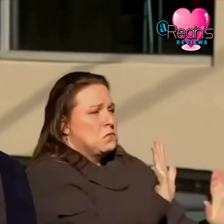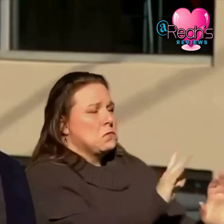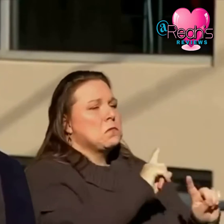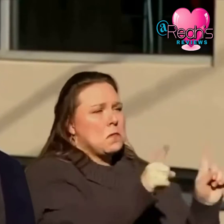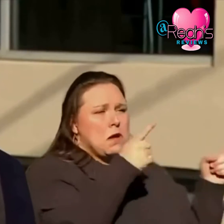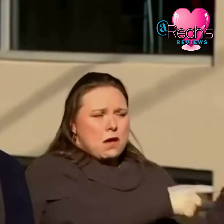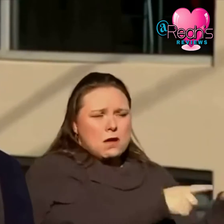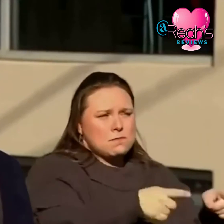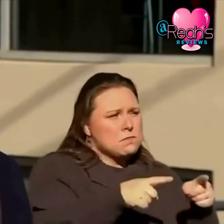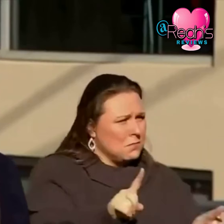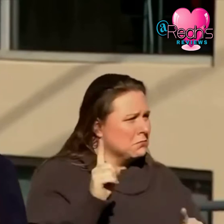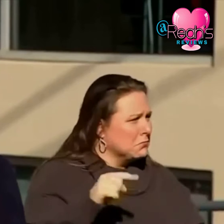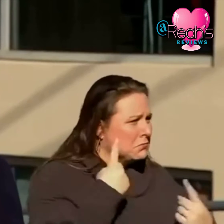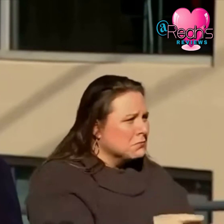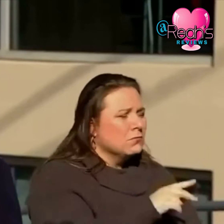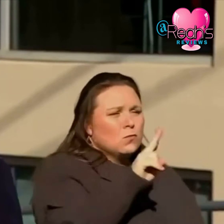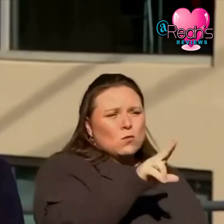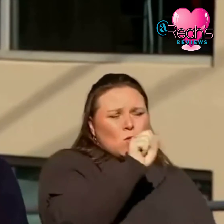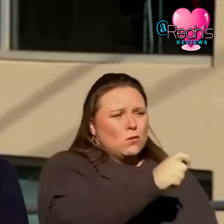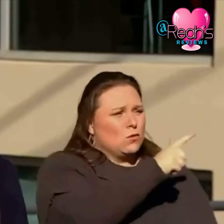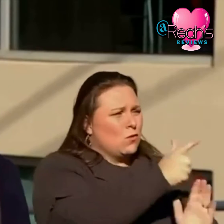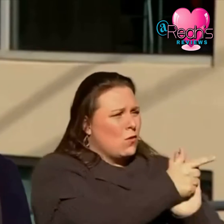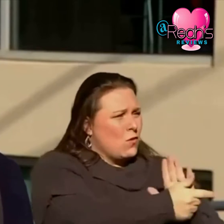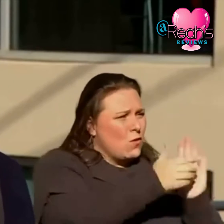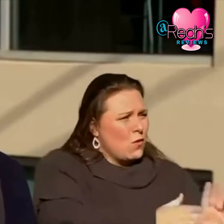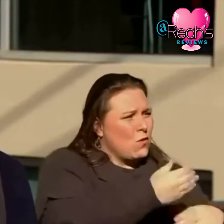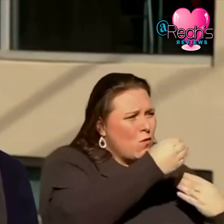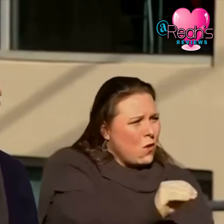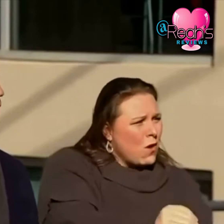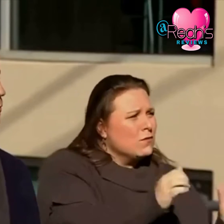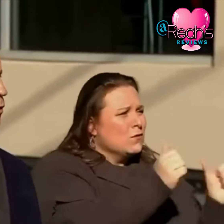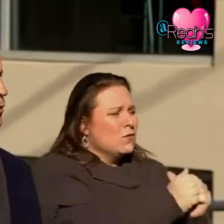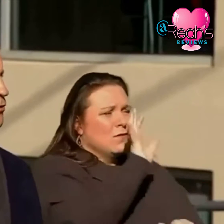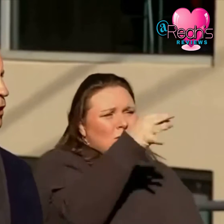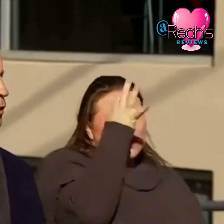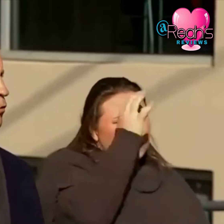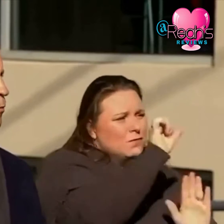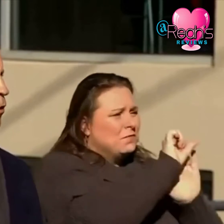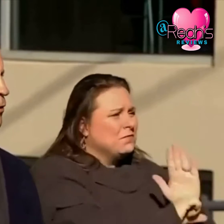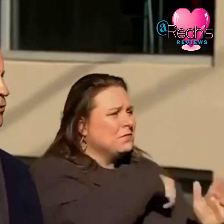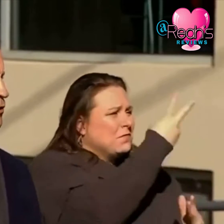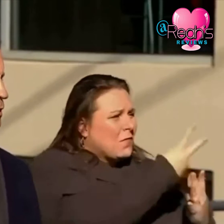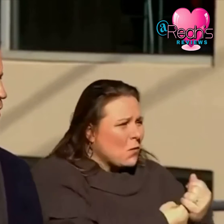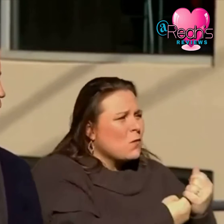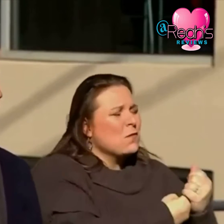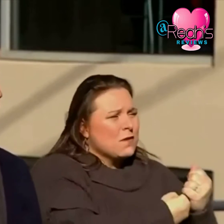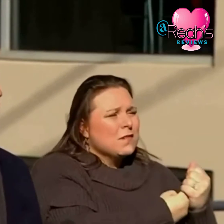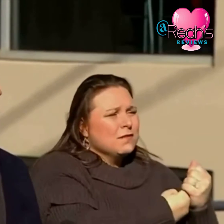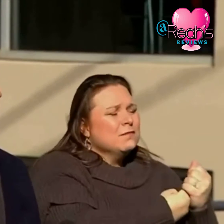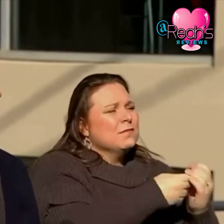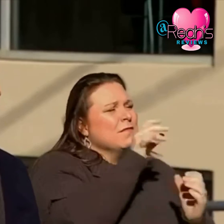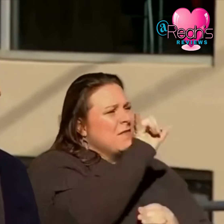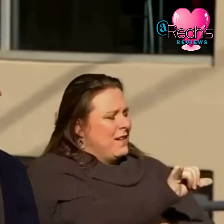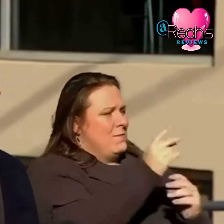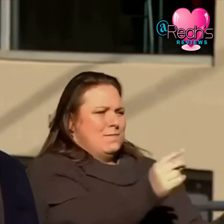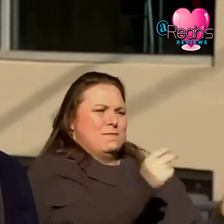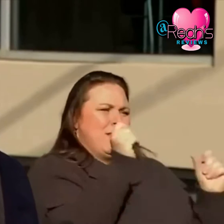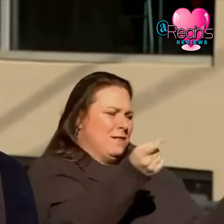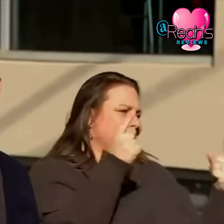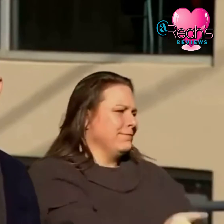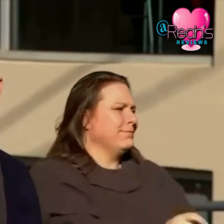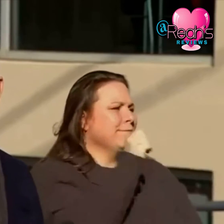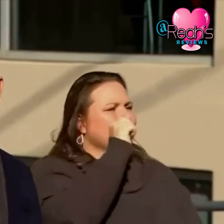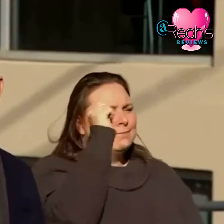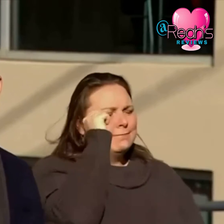do all the time the US Attorney's Office we work together with our federal partners our state partners and our local partners and that's what immediately started